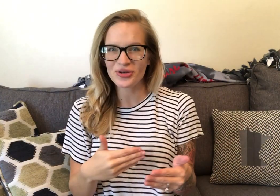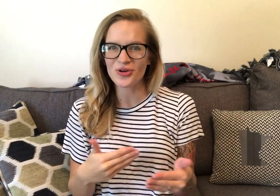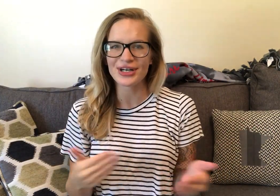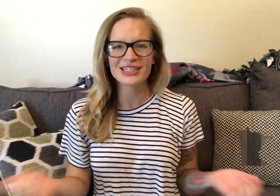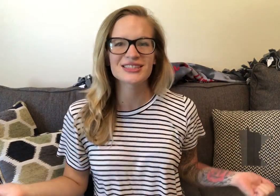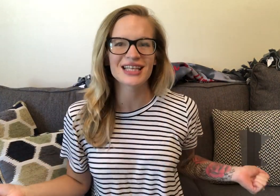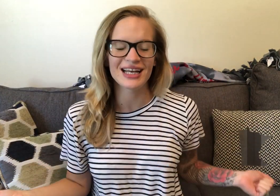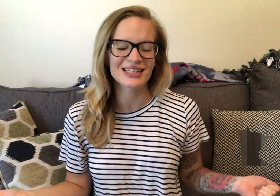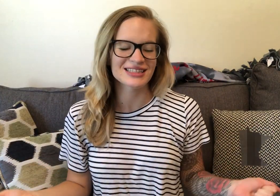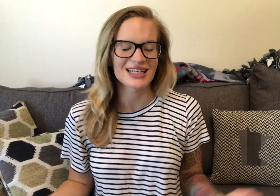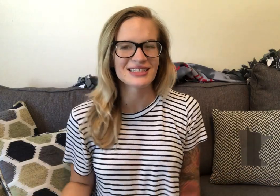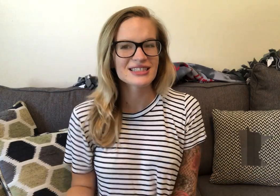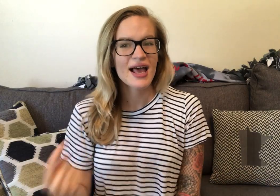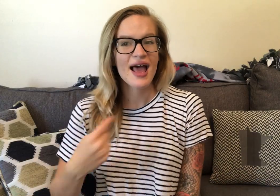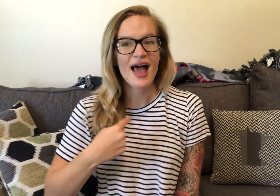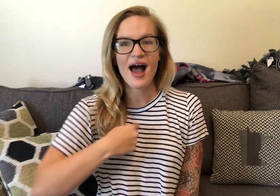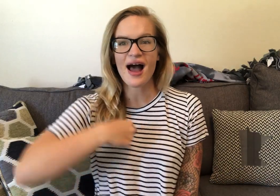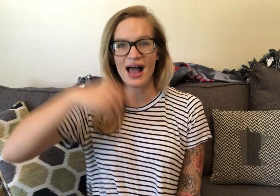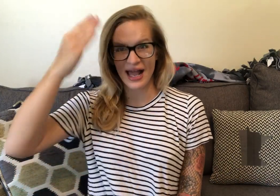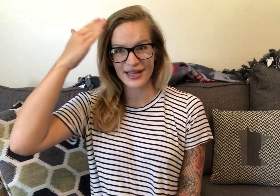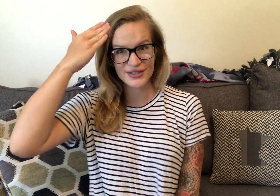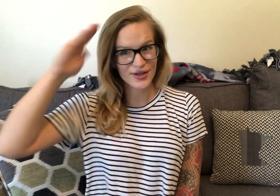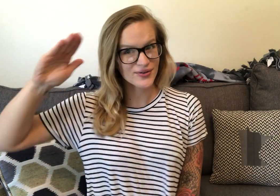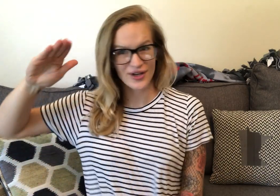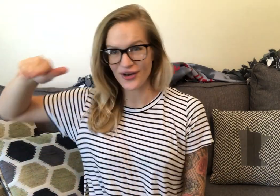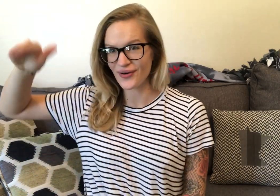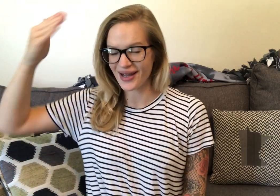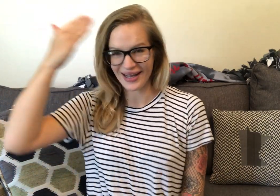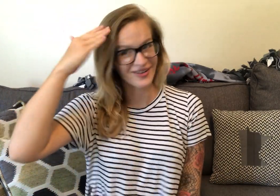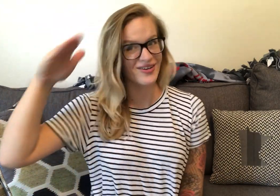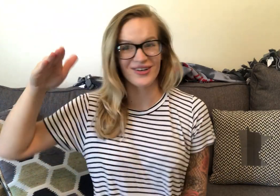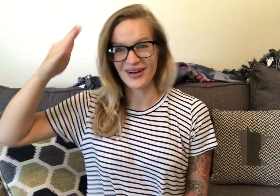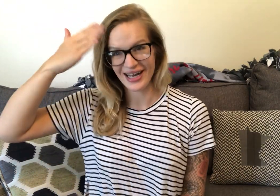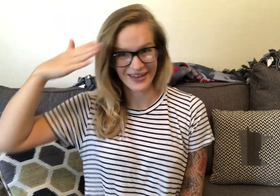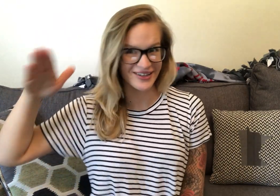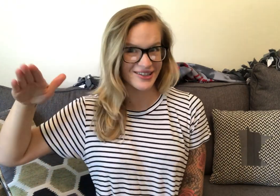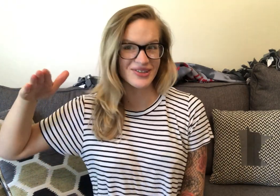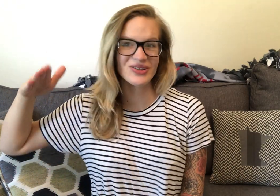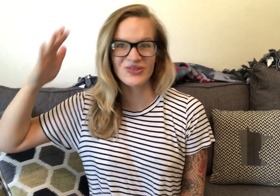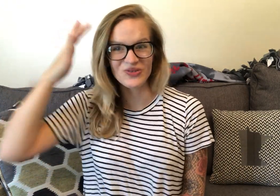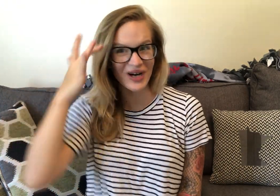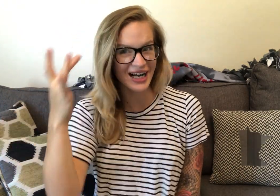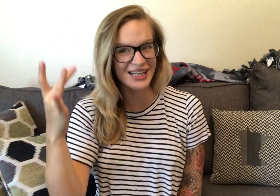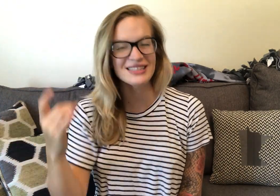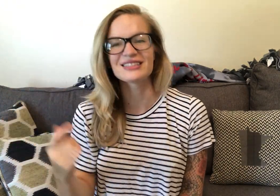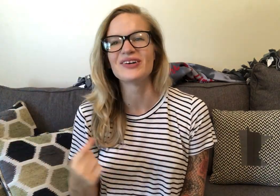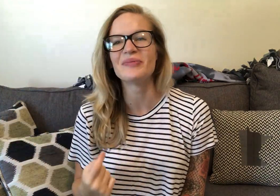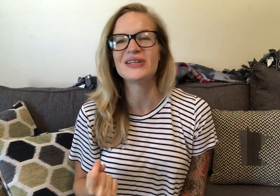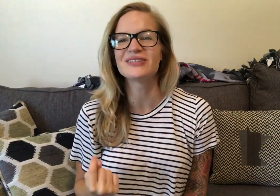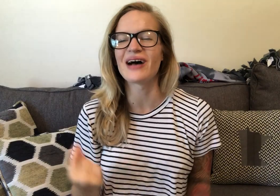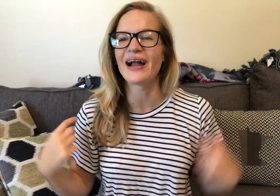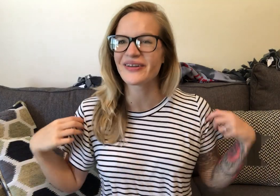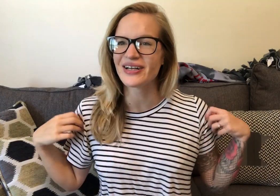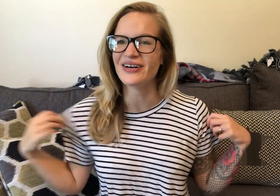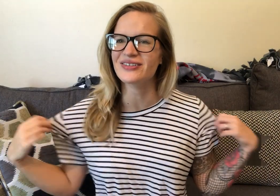-chorus and it says, I don't know, I don't know, I don't know, why. So a bunch of I don't knows.